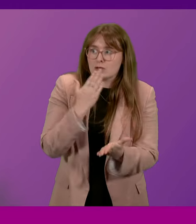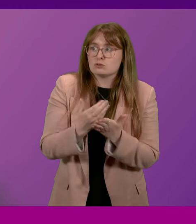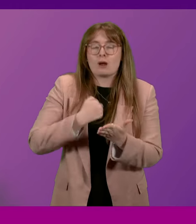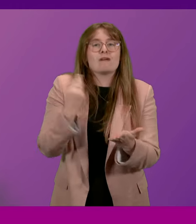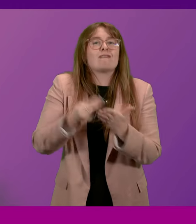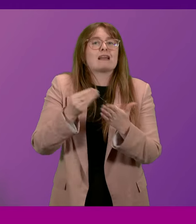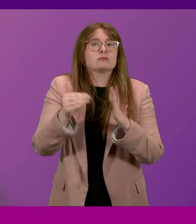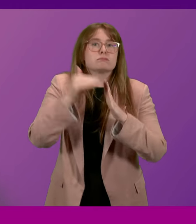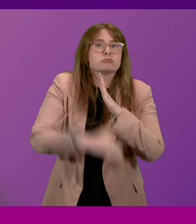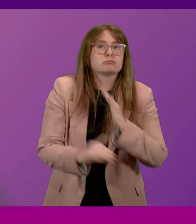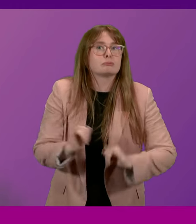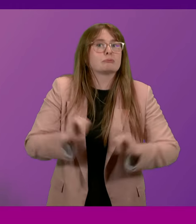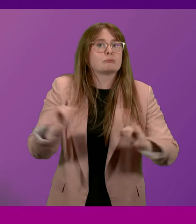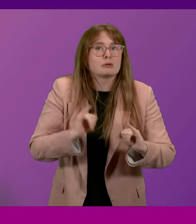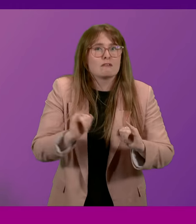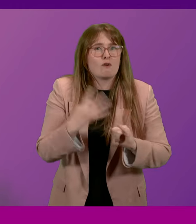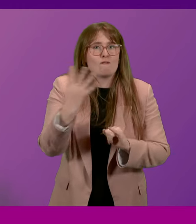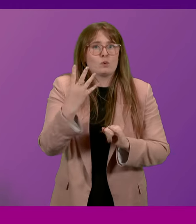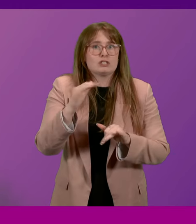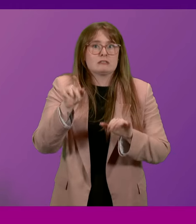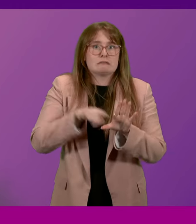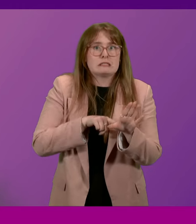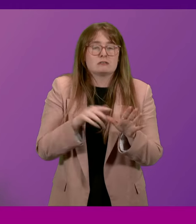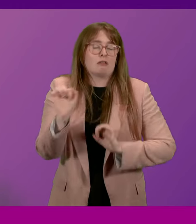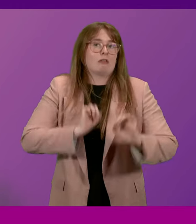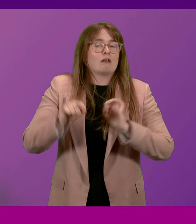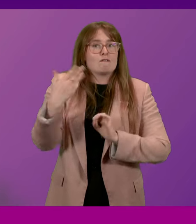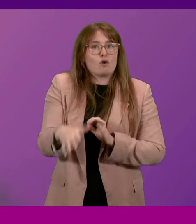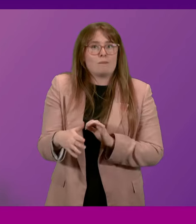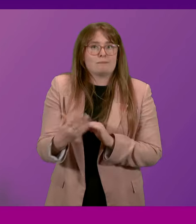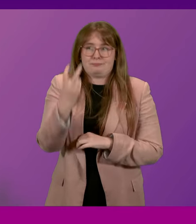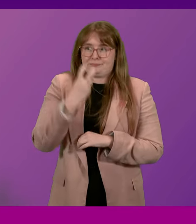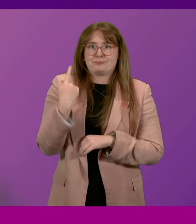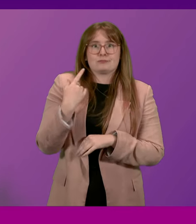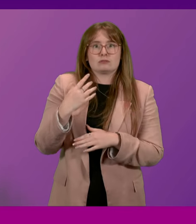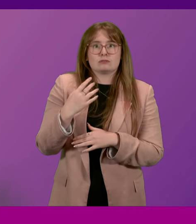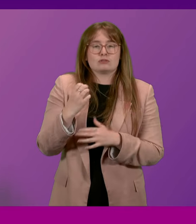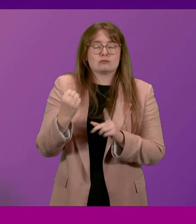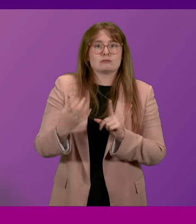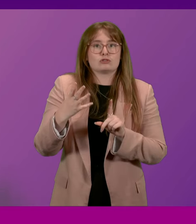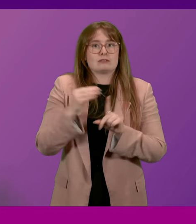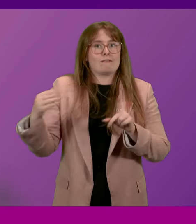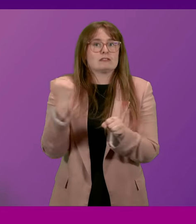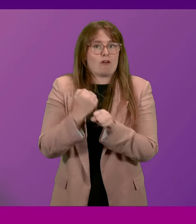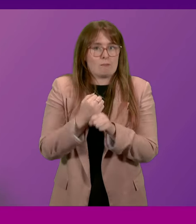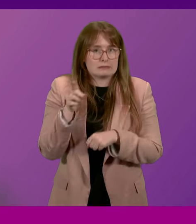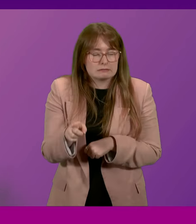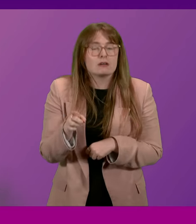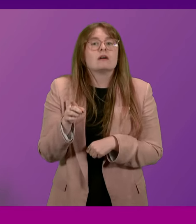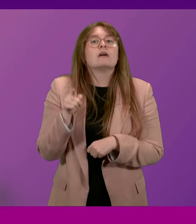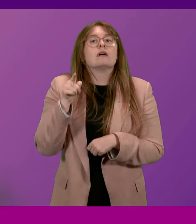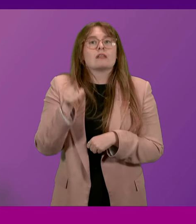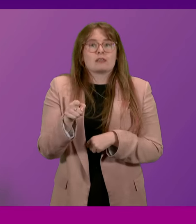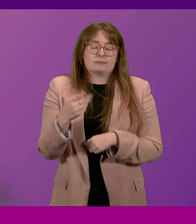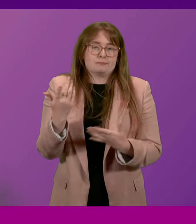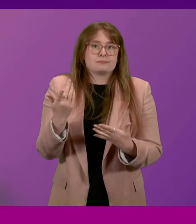crash and 14 years of austerity under the last Conservative government. And, of course, we have the prolonging